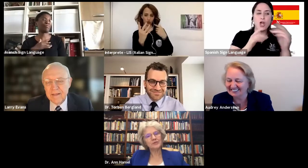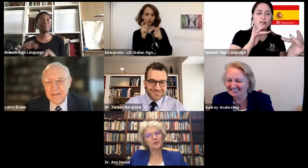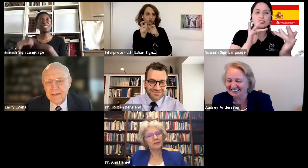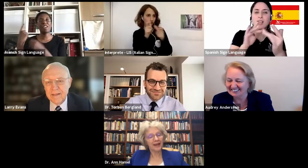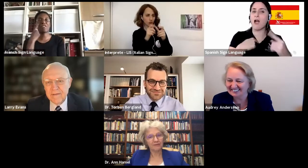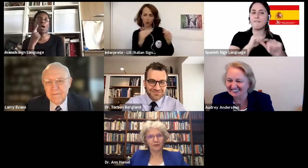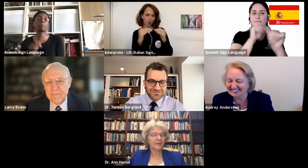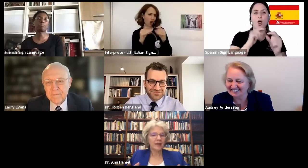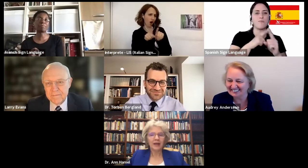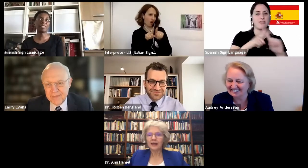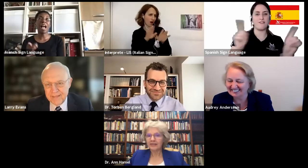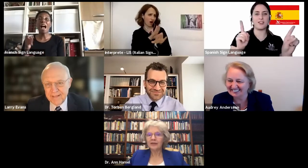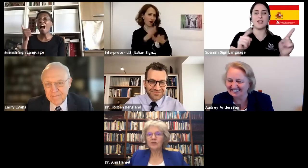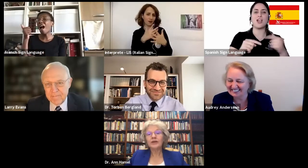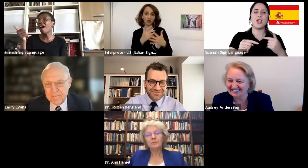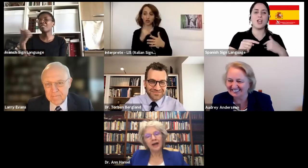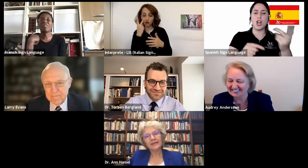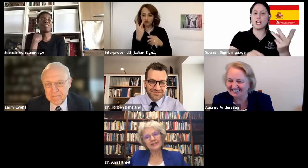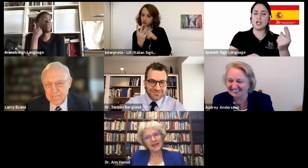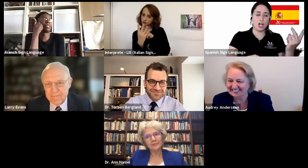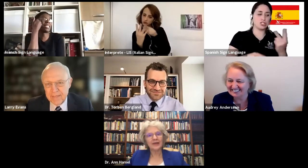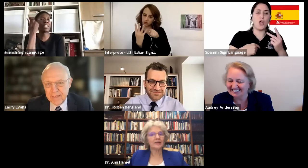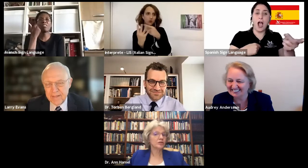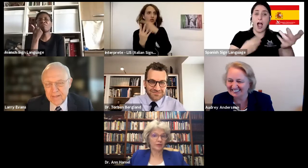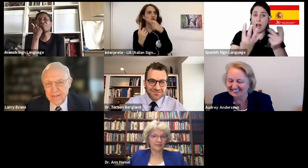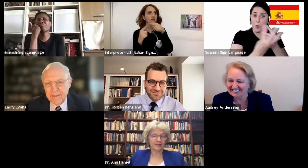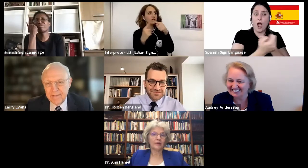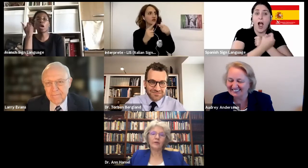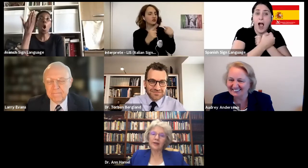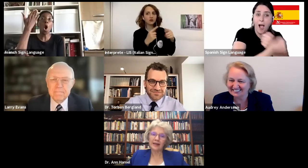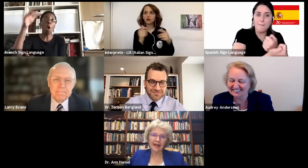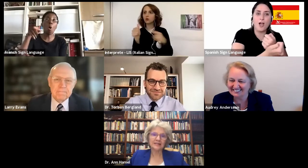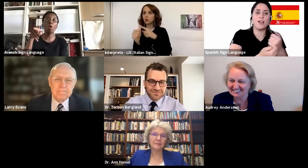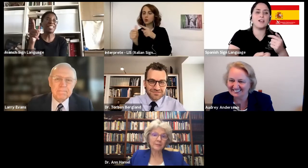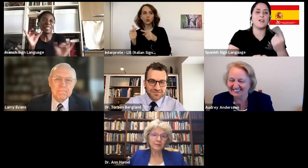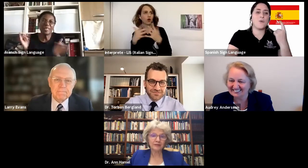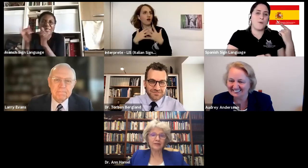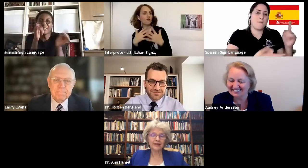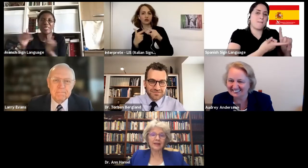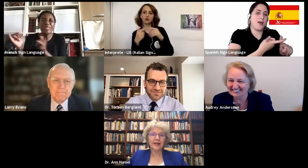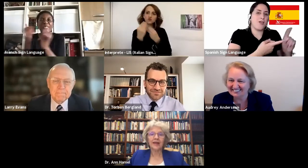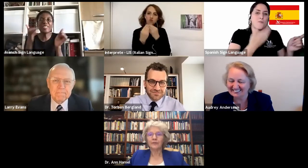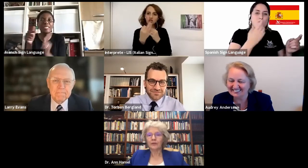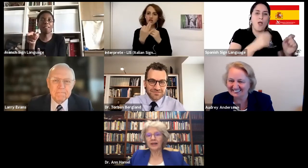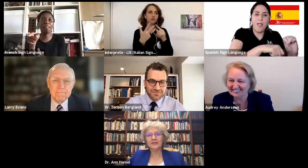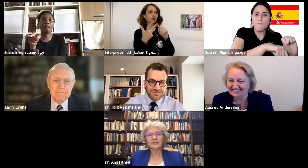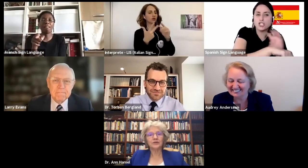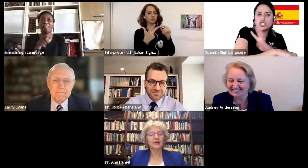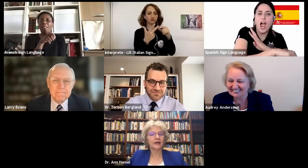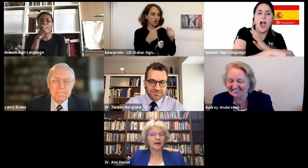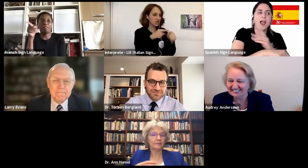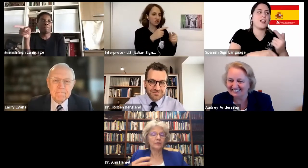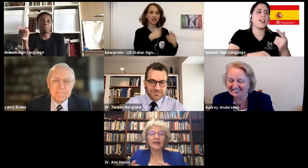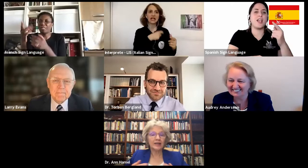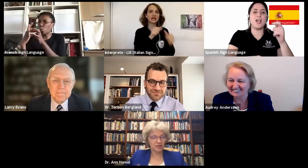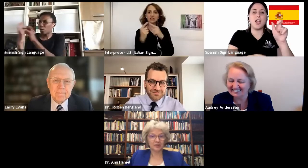other one's more playful. And I think you can apply the same thing to grieving that we relate to people differently and we relate to,